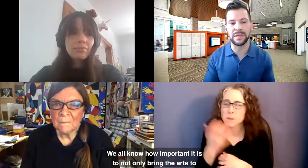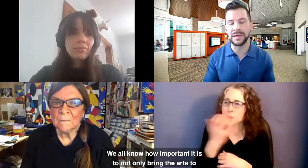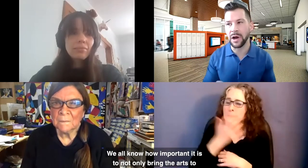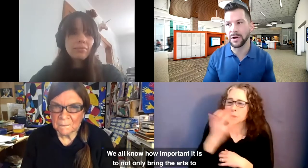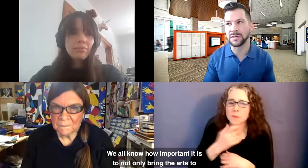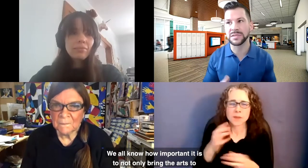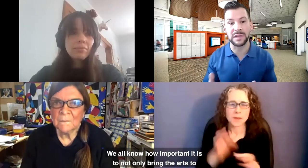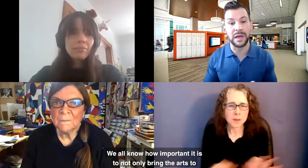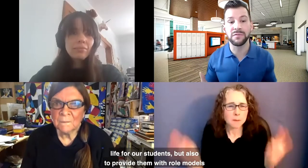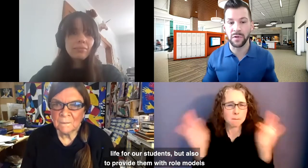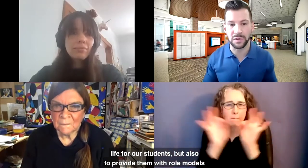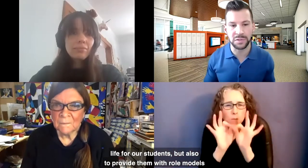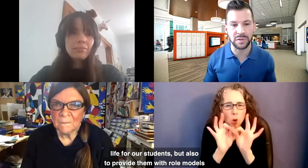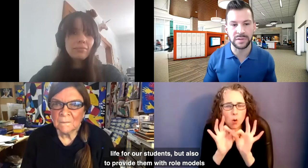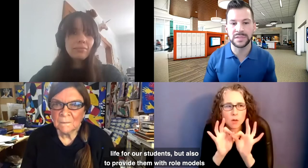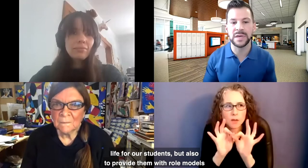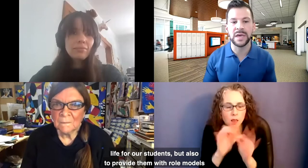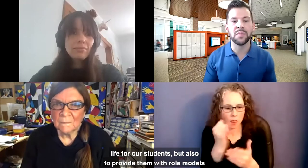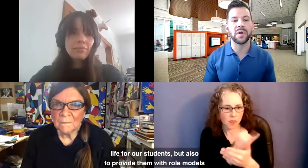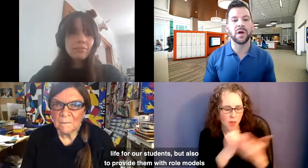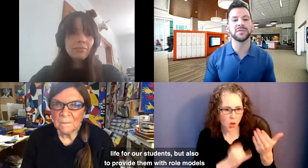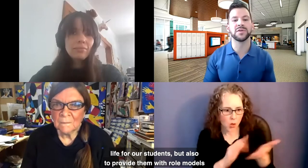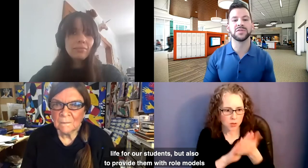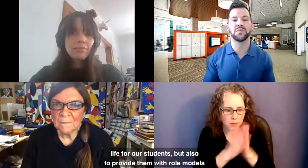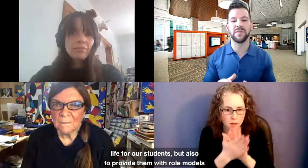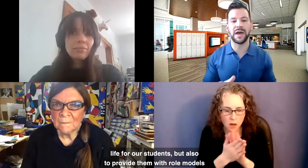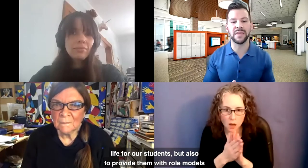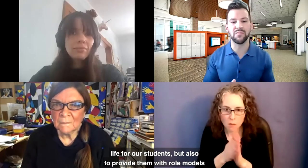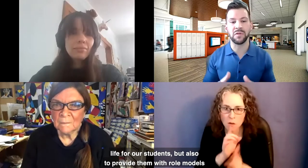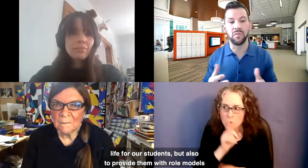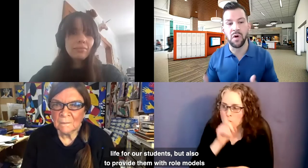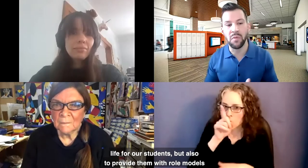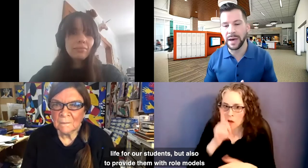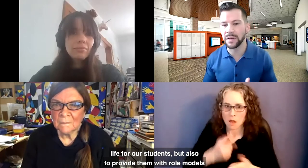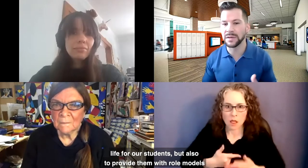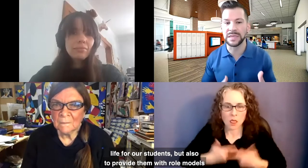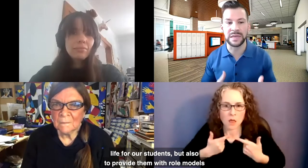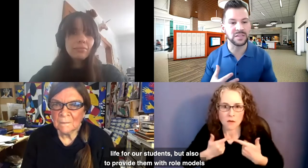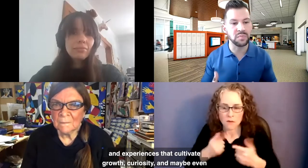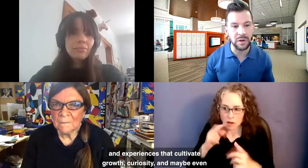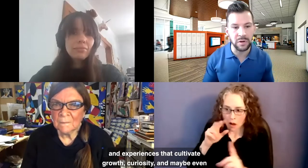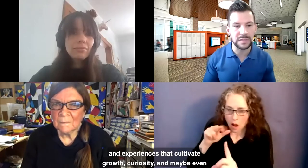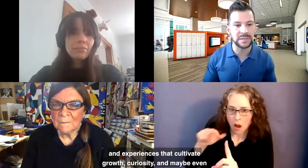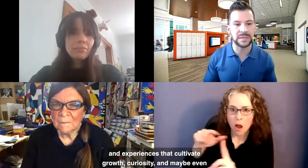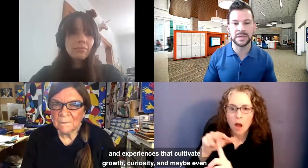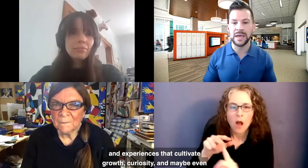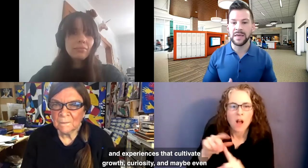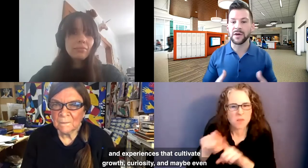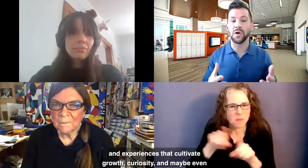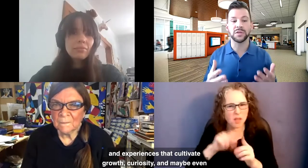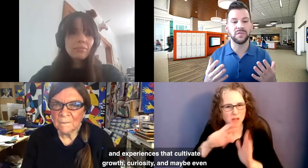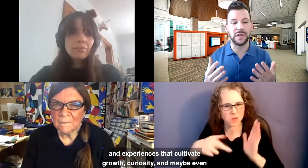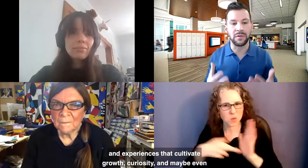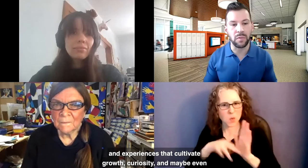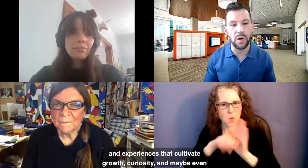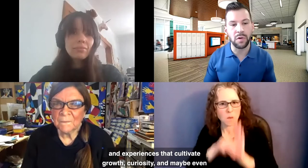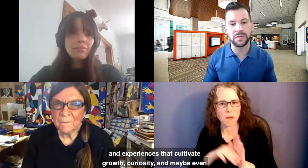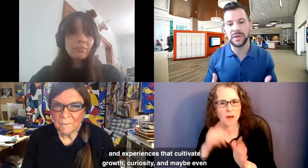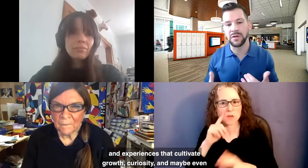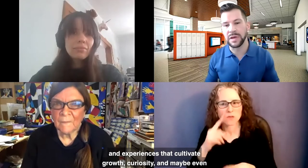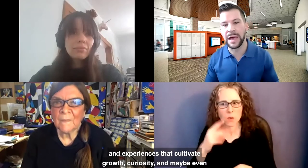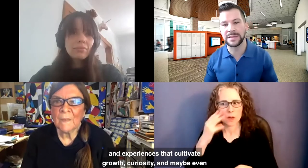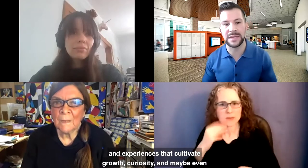only bring the arts to life for our students, but also to provide them with role models and experiences that cultivate